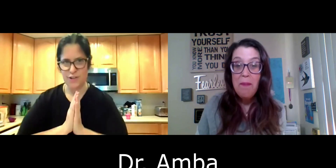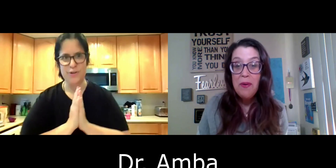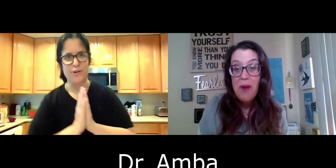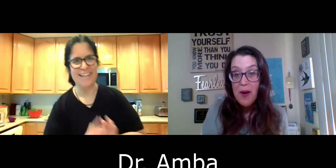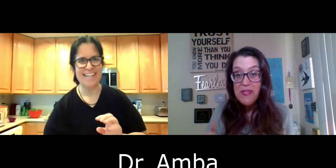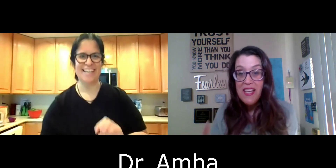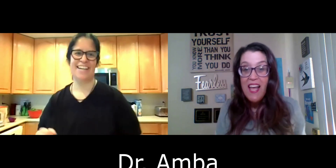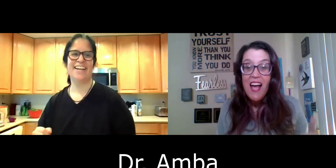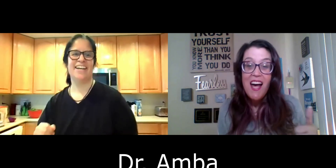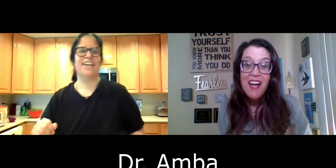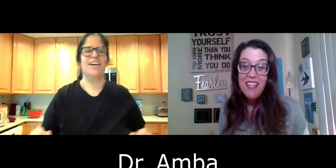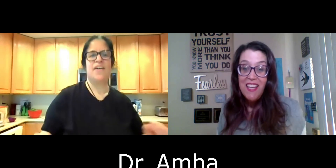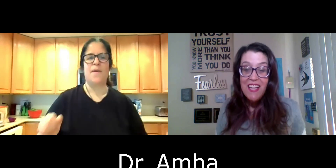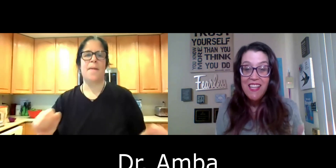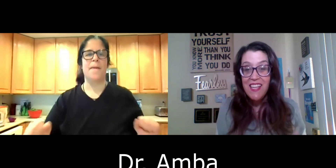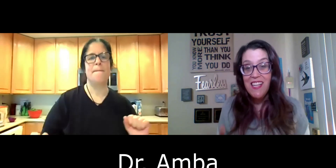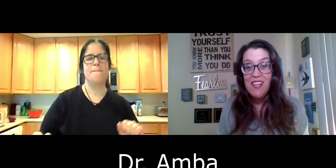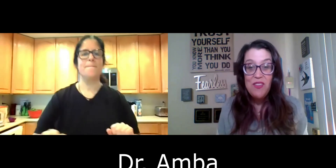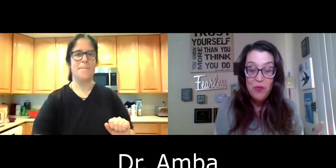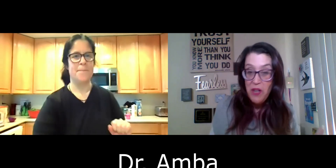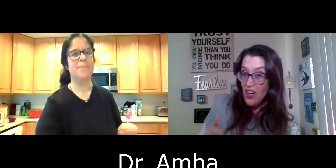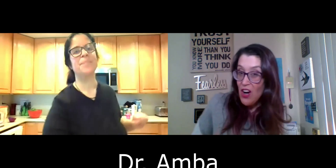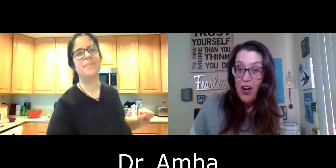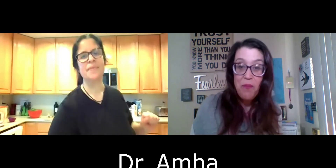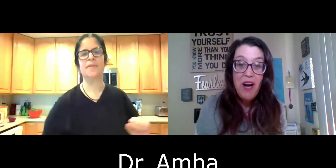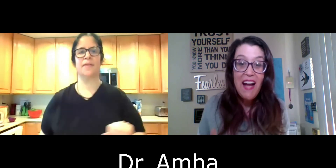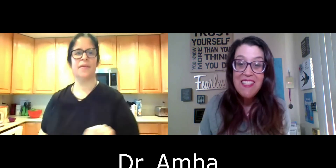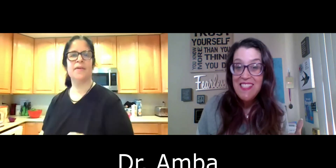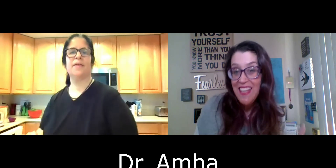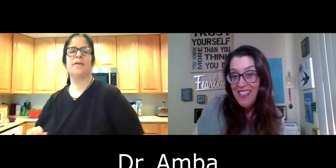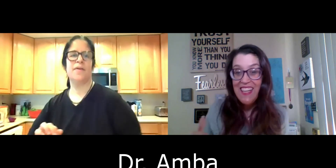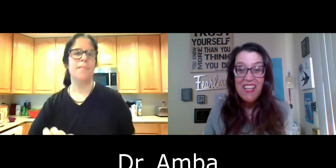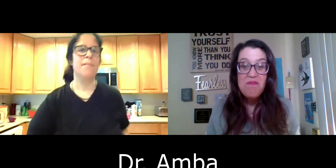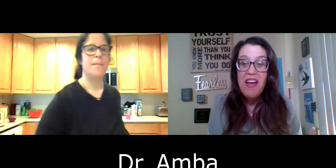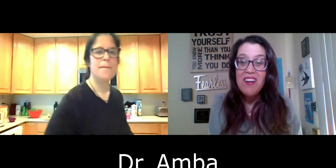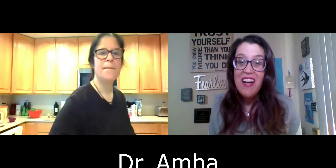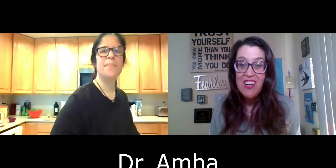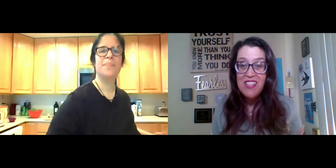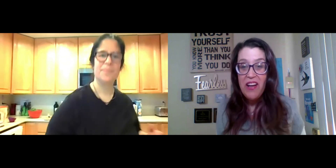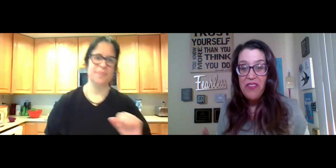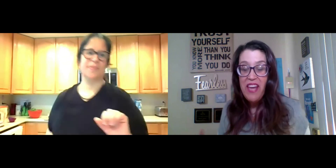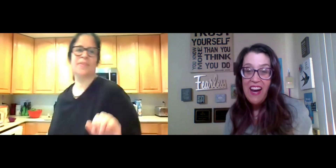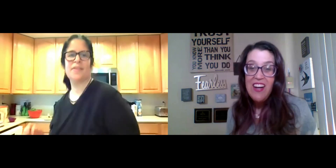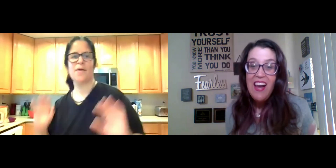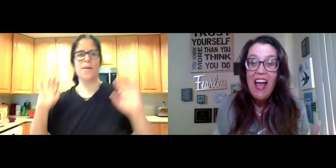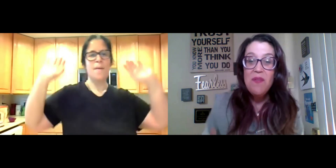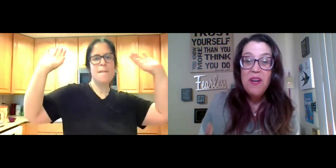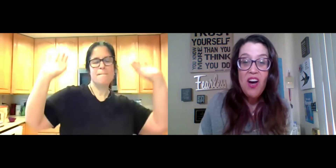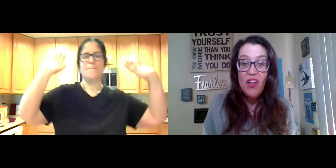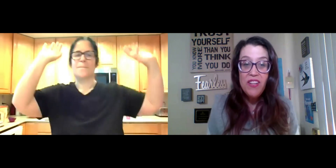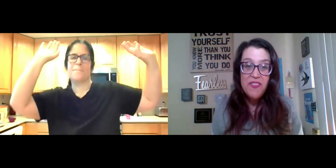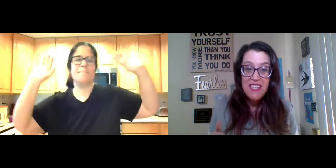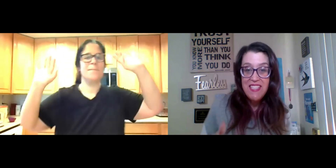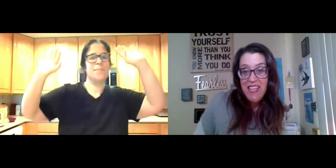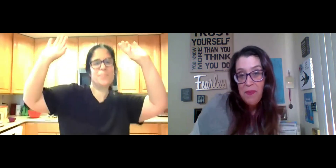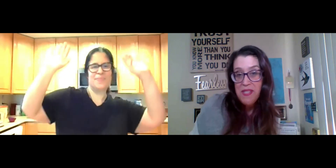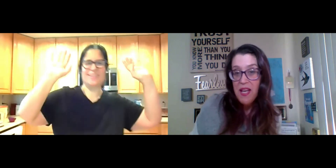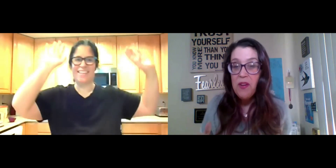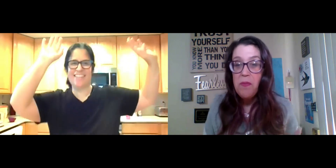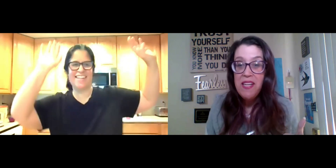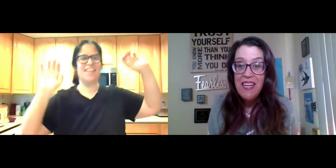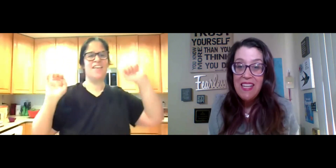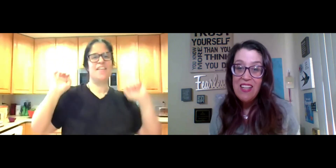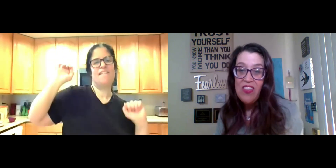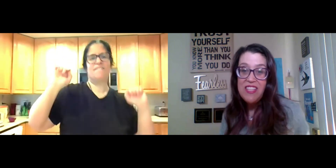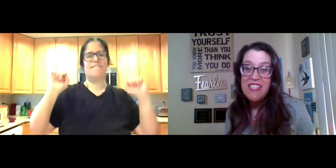us. And remember moms, uh, are practicing getting better at our self care. And with all of these tips